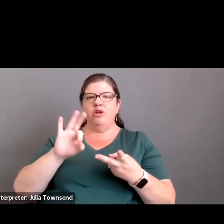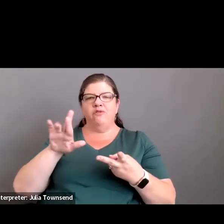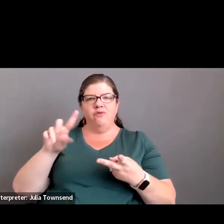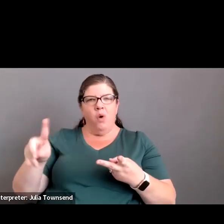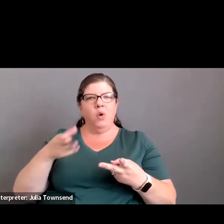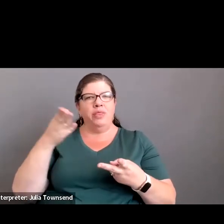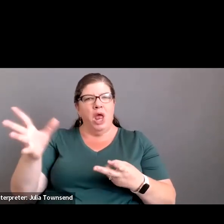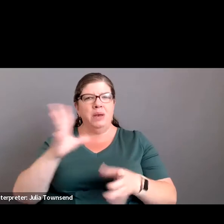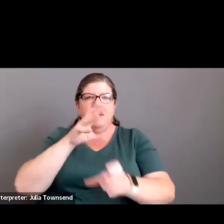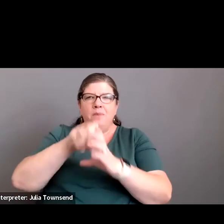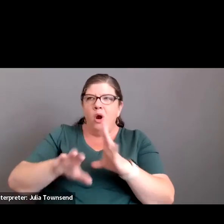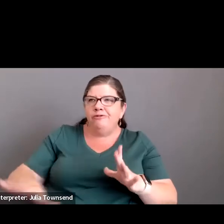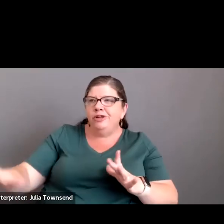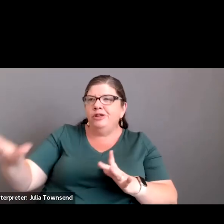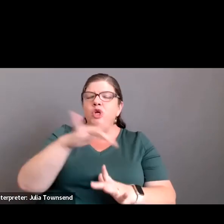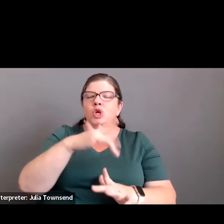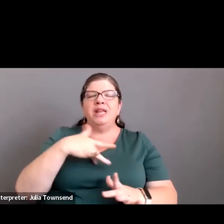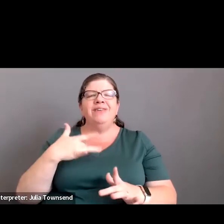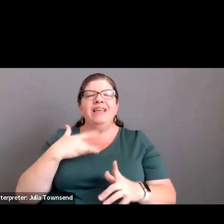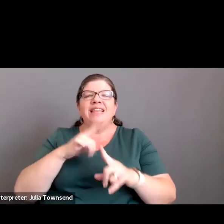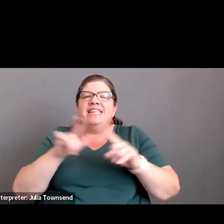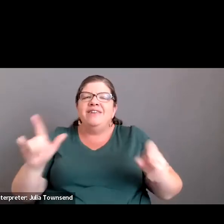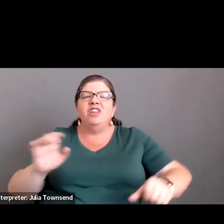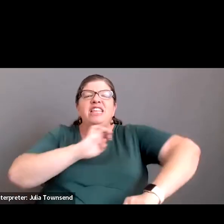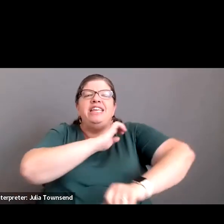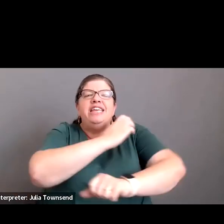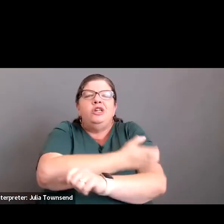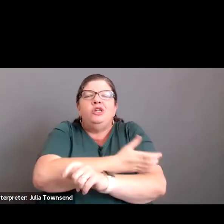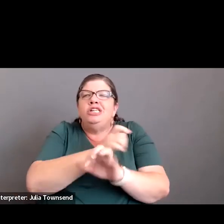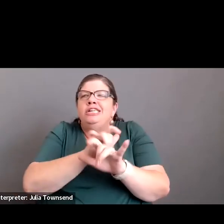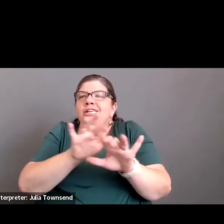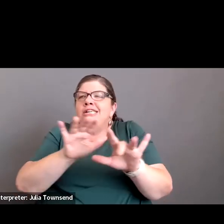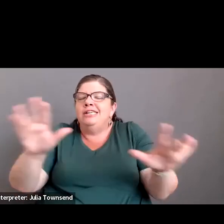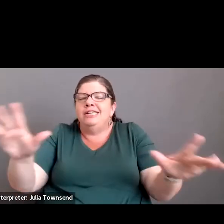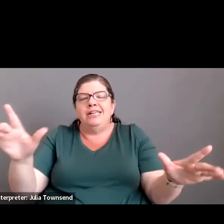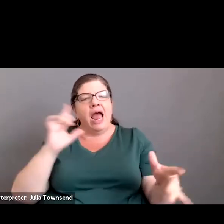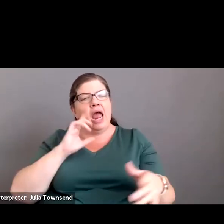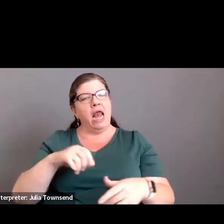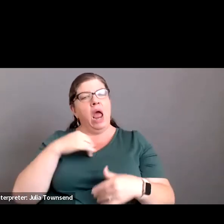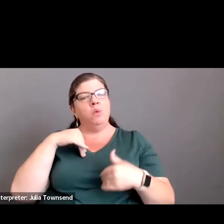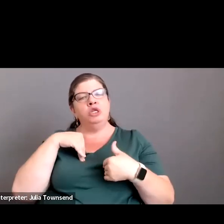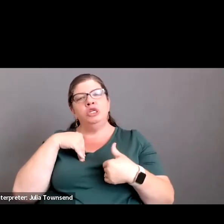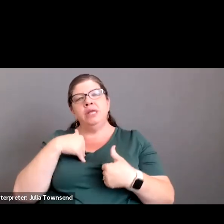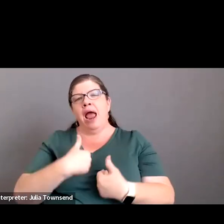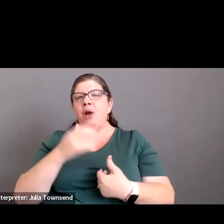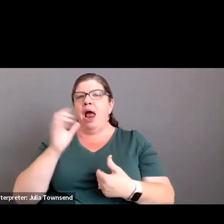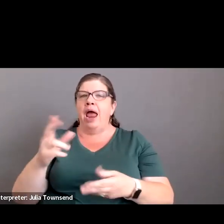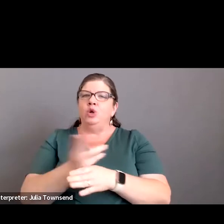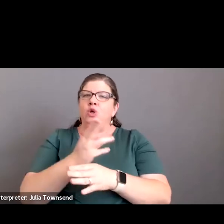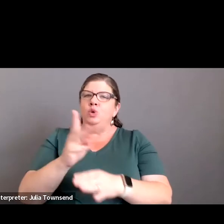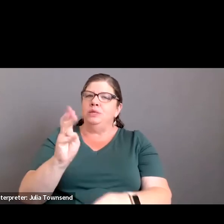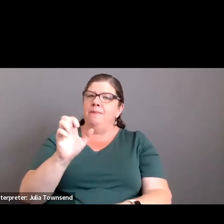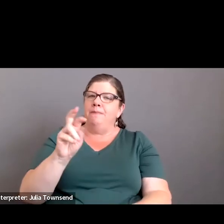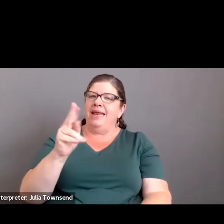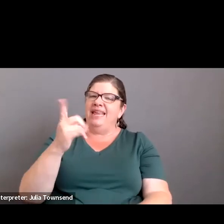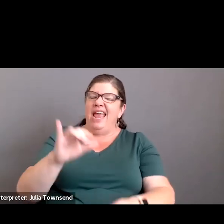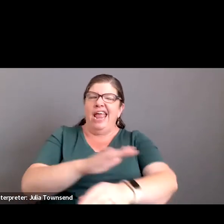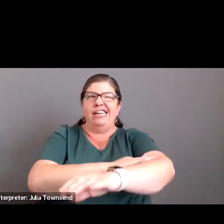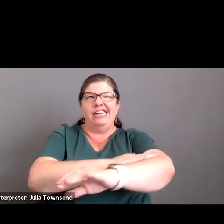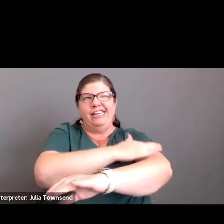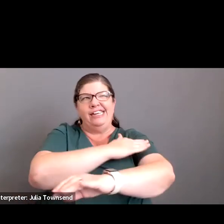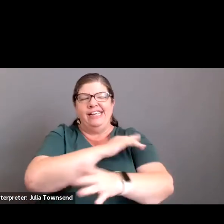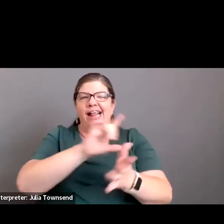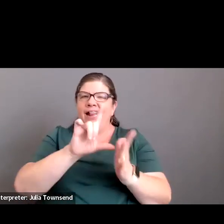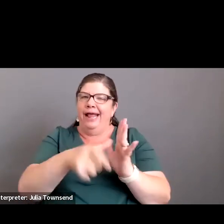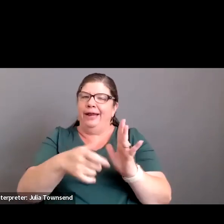your space. You could just feel the difference. You could just feel the energy. And I had to do a little Bengay rubbing. But it was all good. It was all worth that.